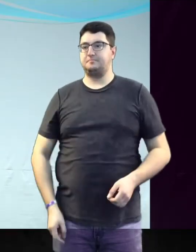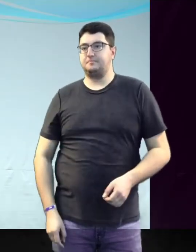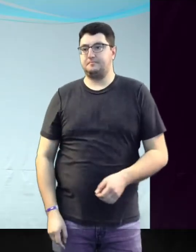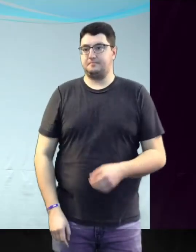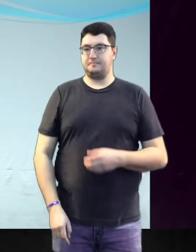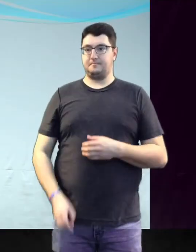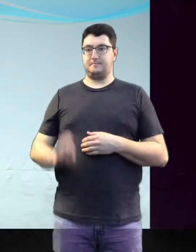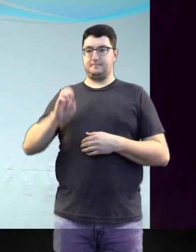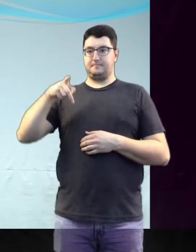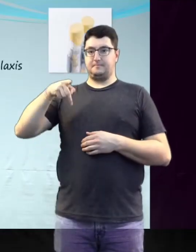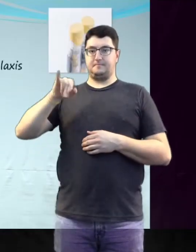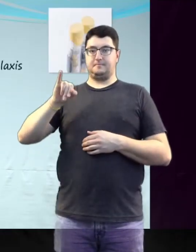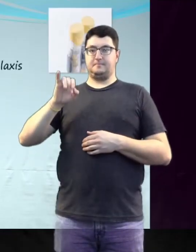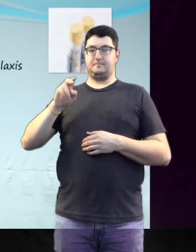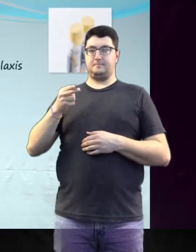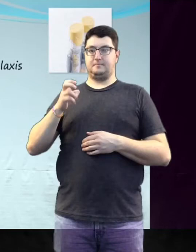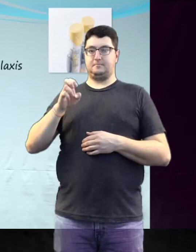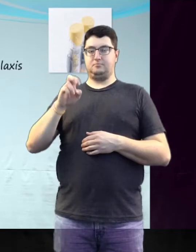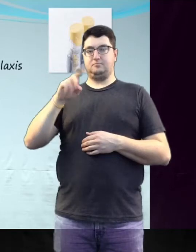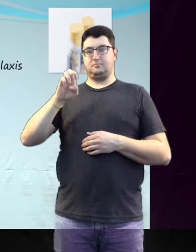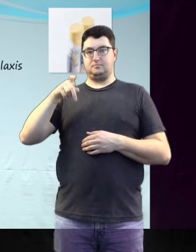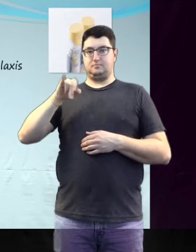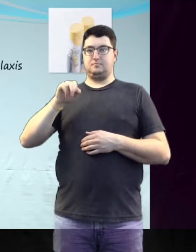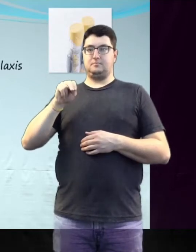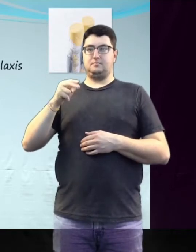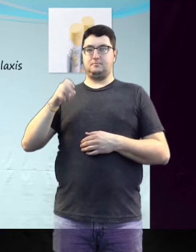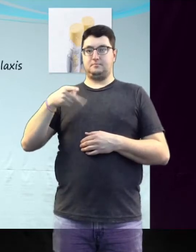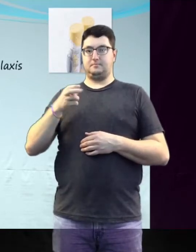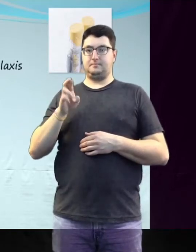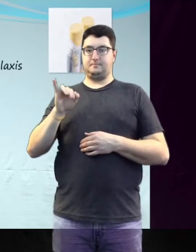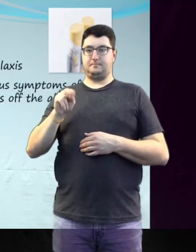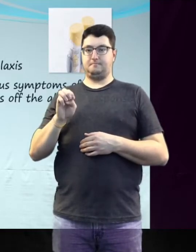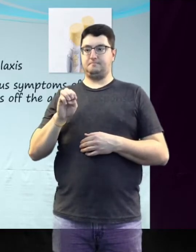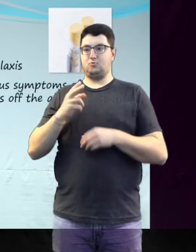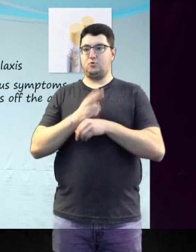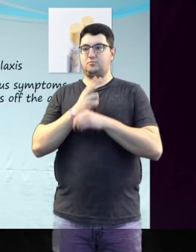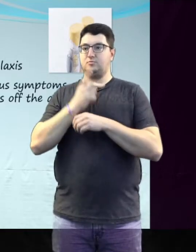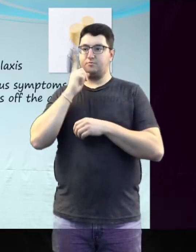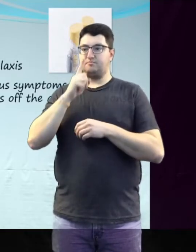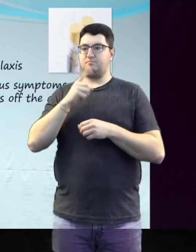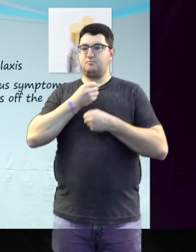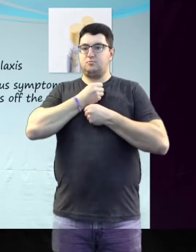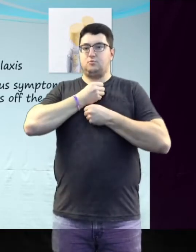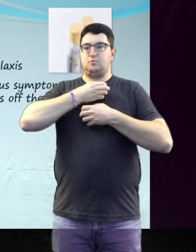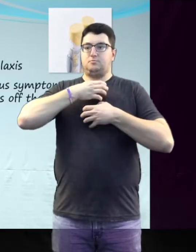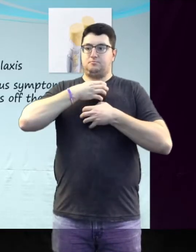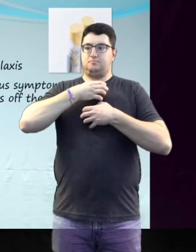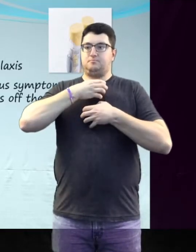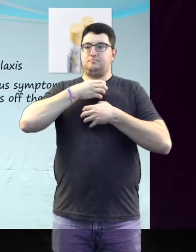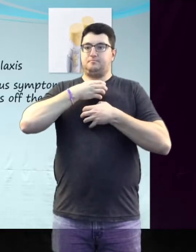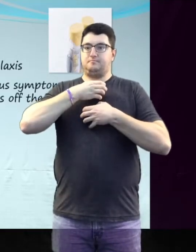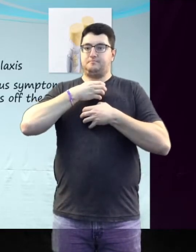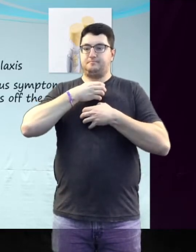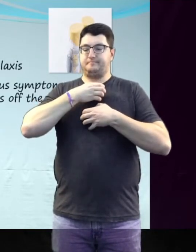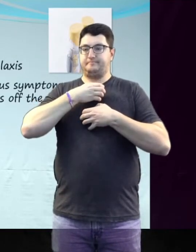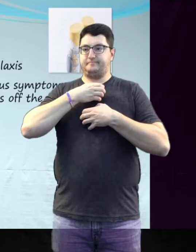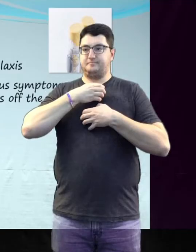Epinephrine is the medicine used to treat anaphylaxis. It reverses the dangerous symptoms involved in anaphylaxis